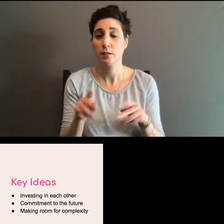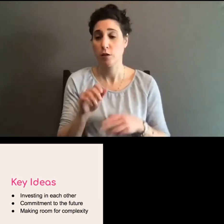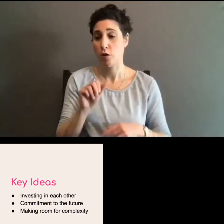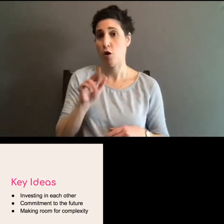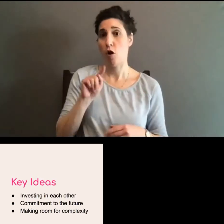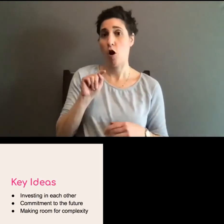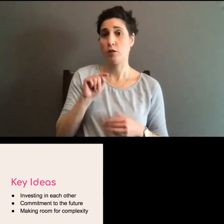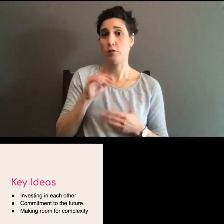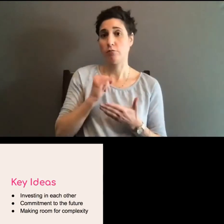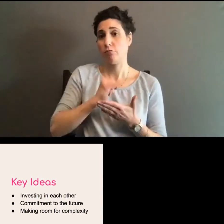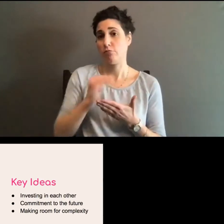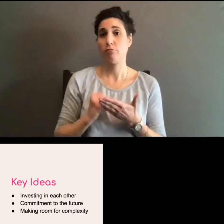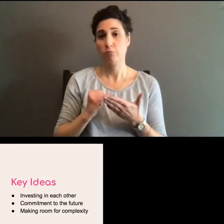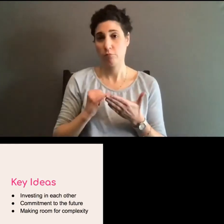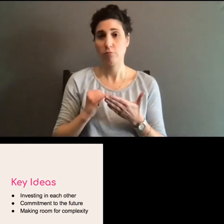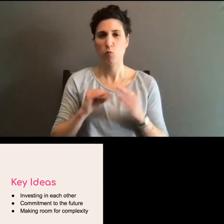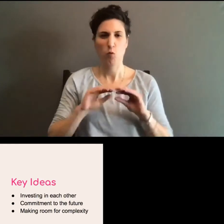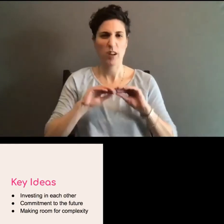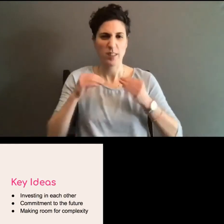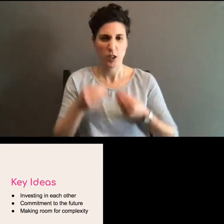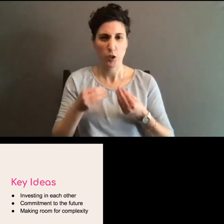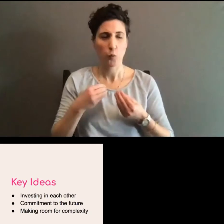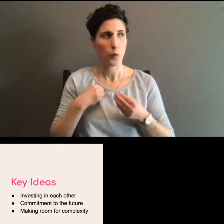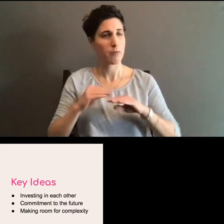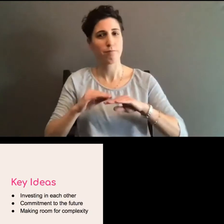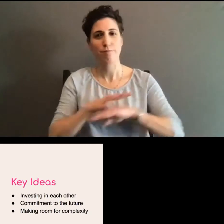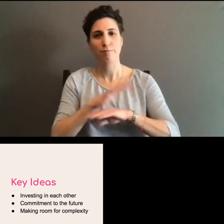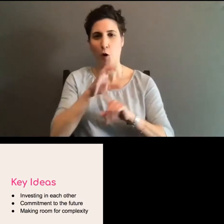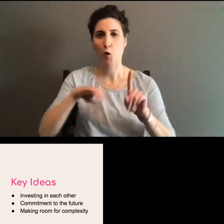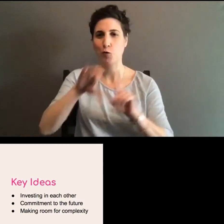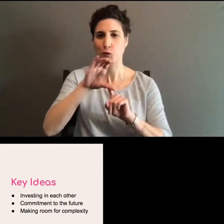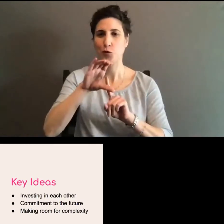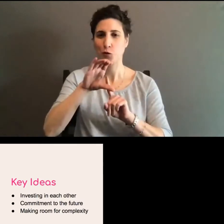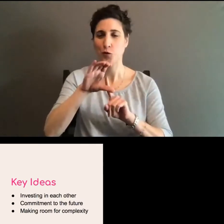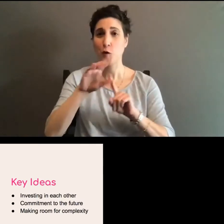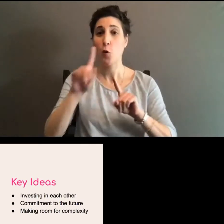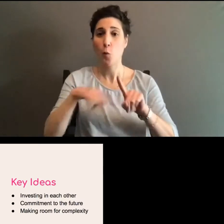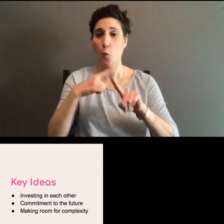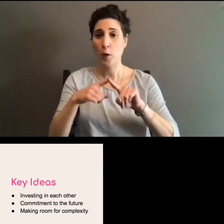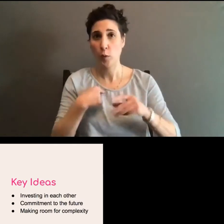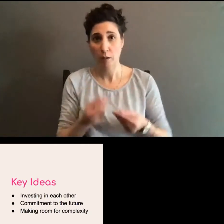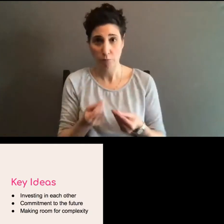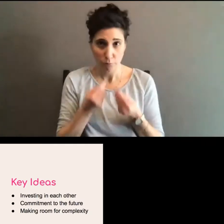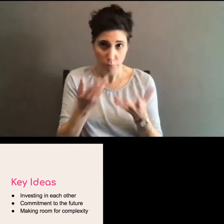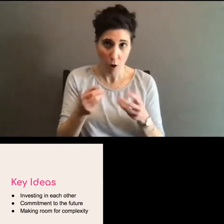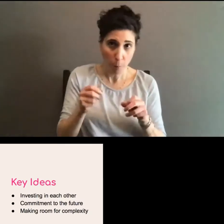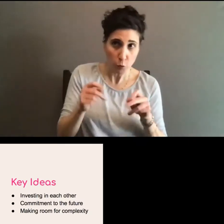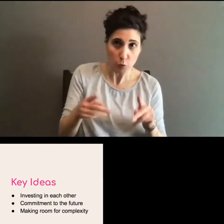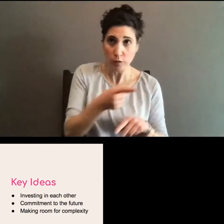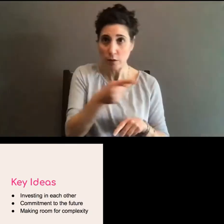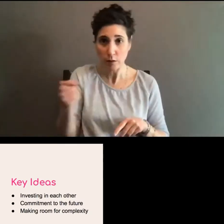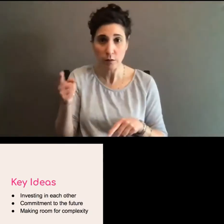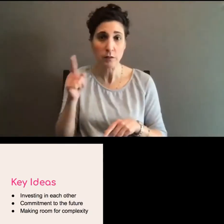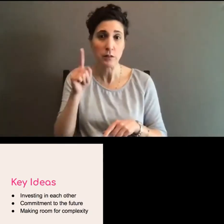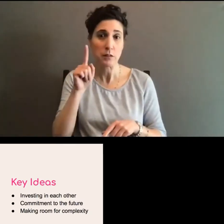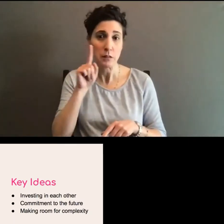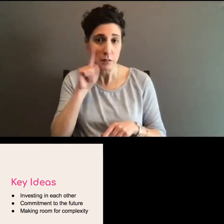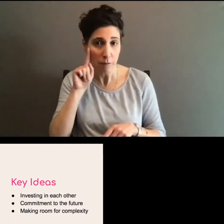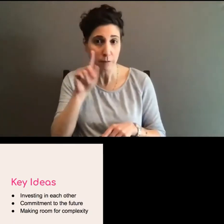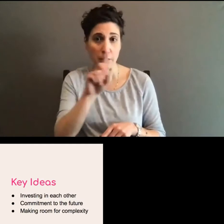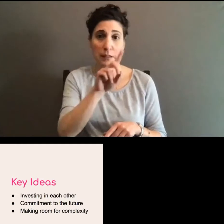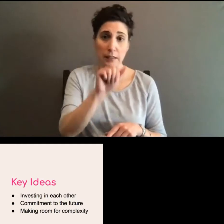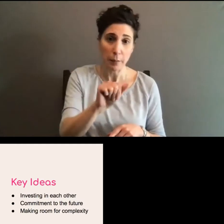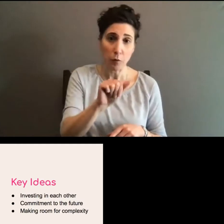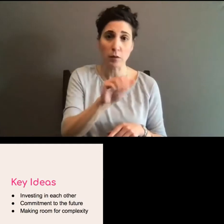we shape the culture around us. So when we create opportunities for disabled deaf and mad artists and, uh, artists and cultural